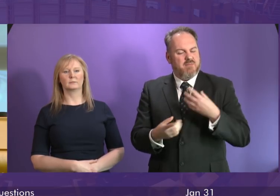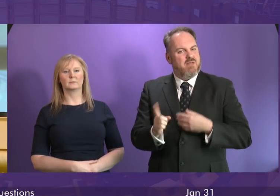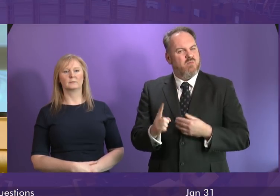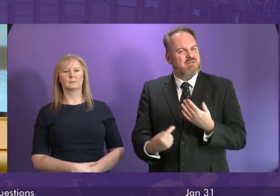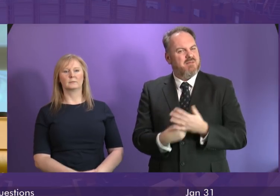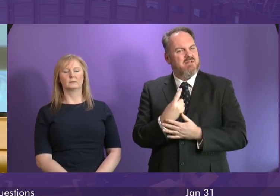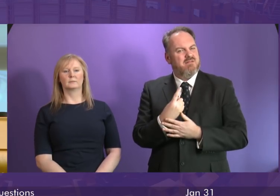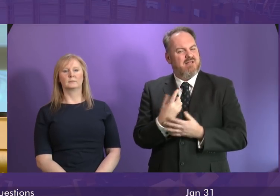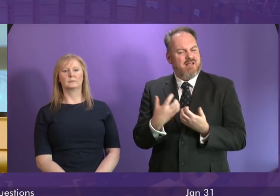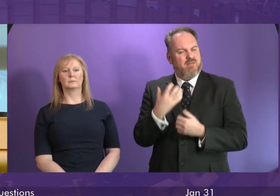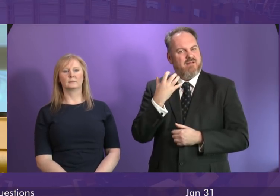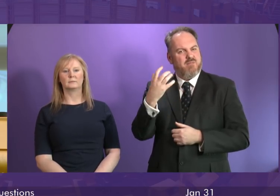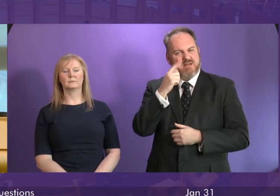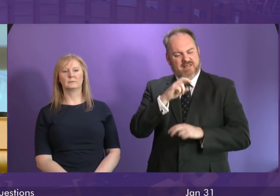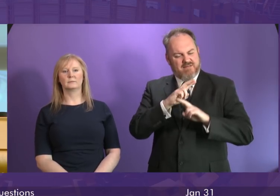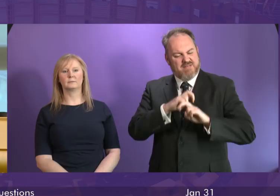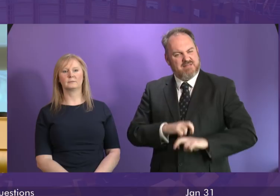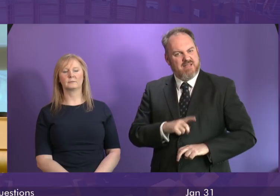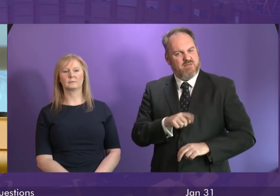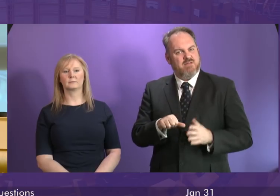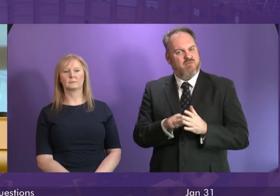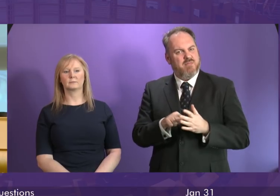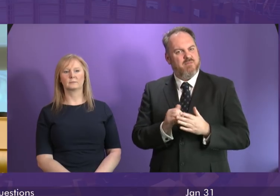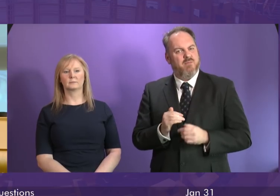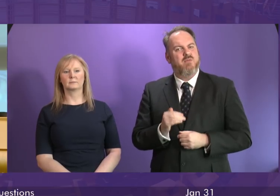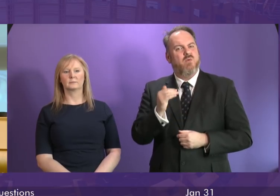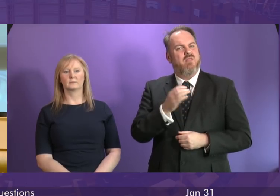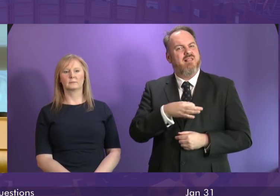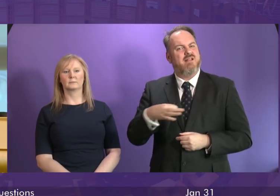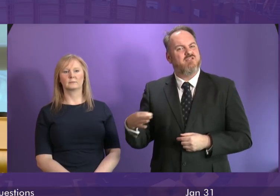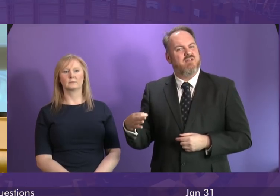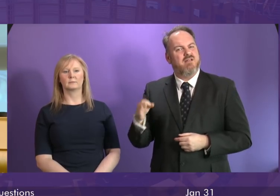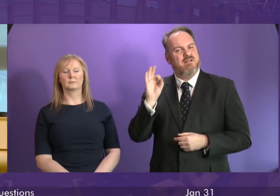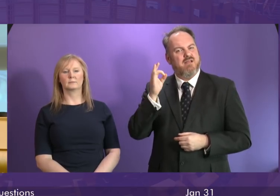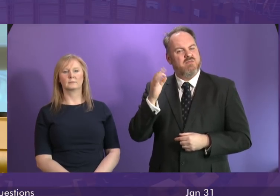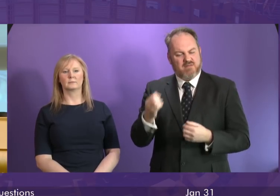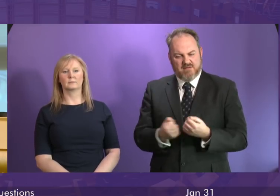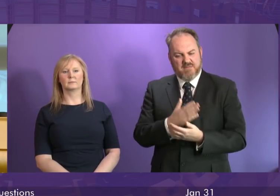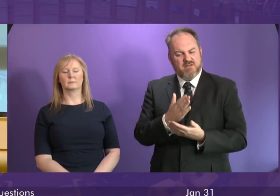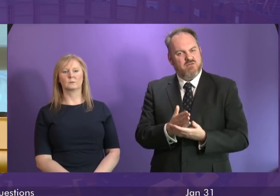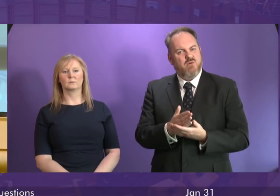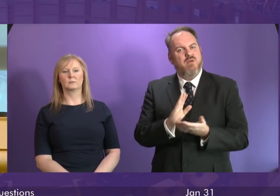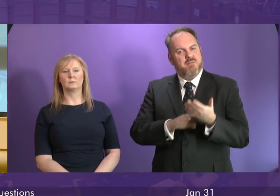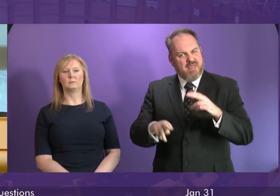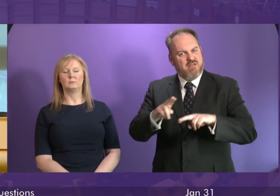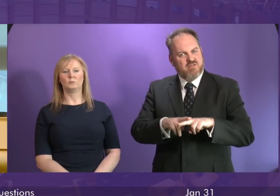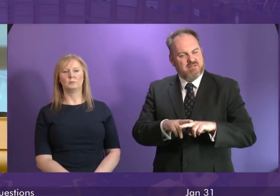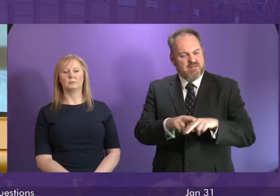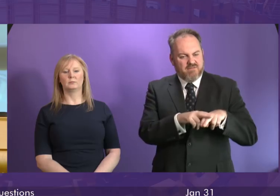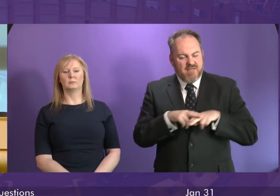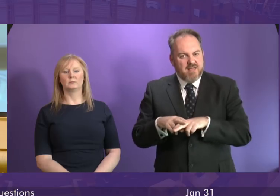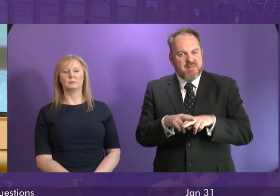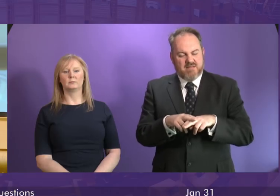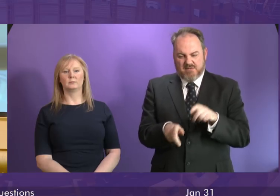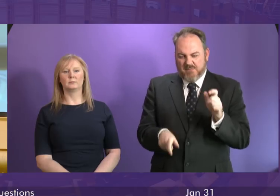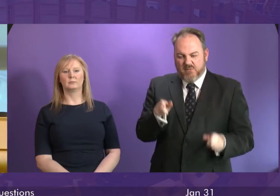can take to ensure a full investigation into this problem by North Atlantic Shire Council and to ensure that the council is keeping parents families and pupils